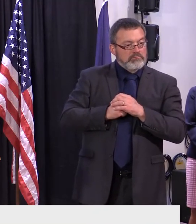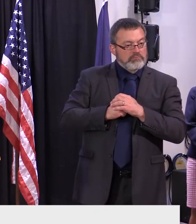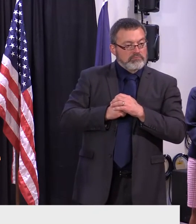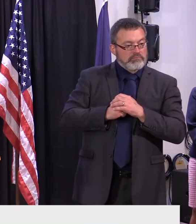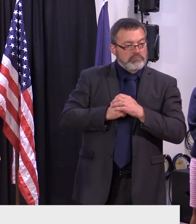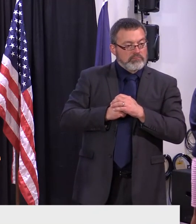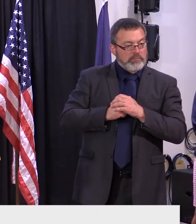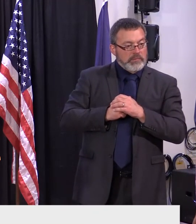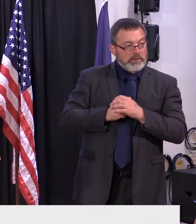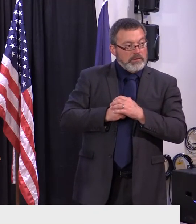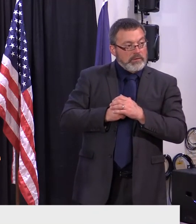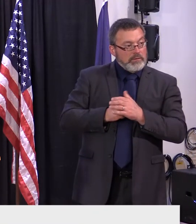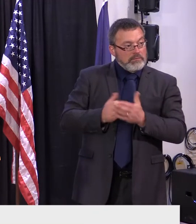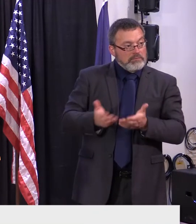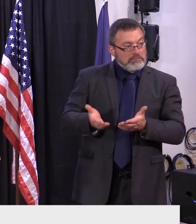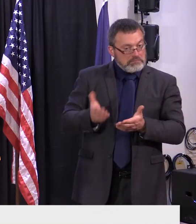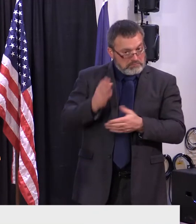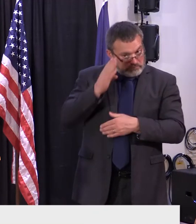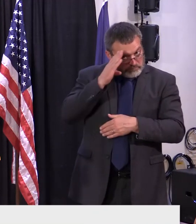Chris Roy.